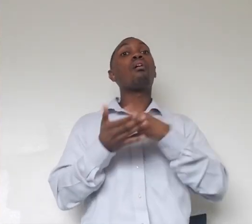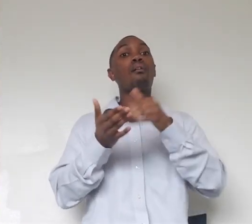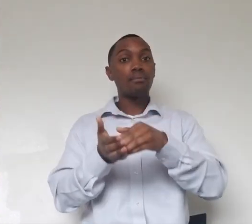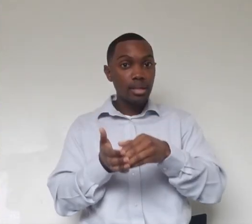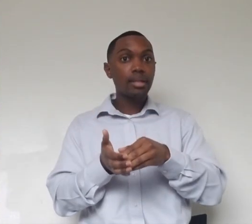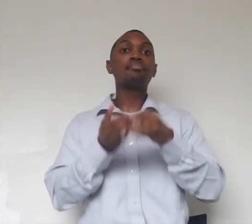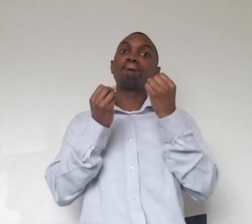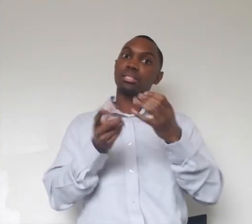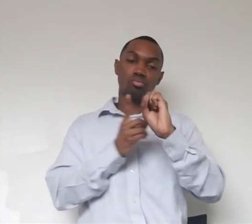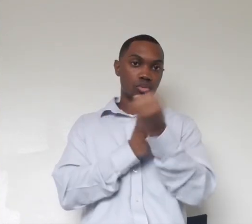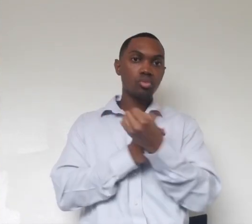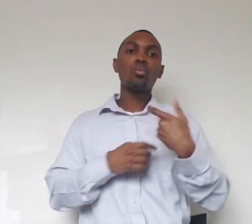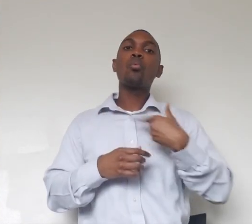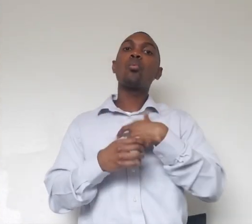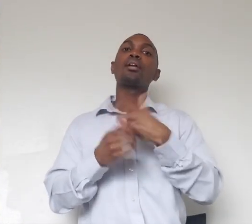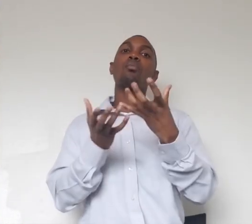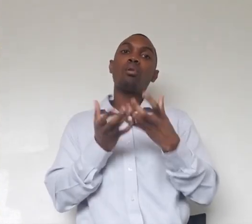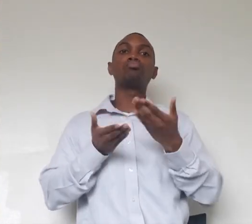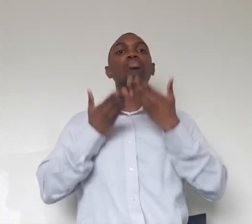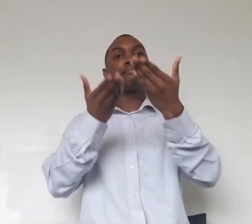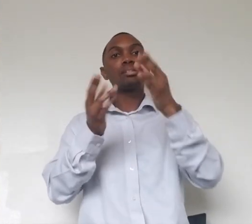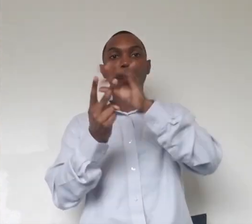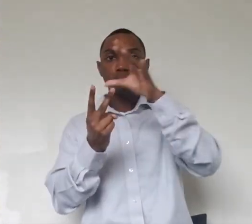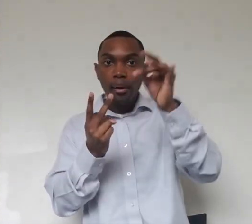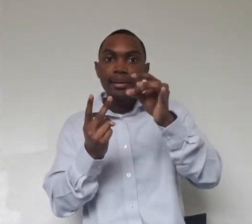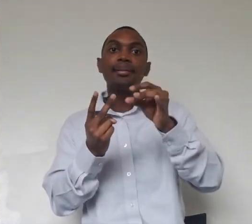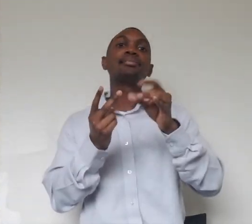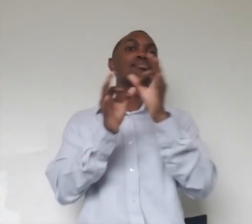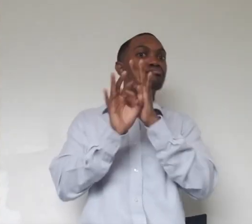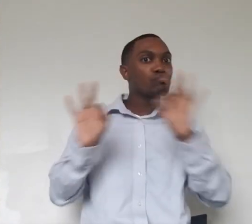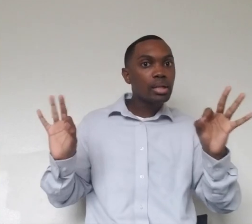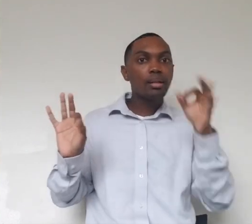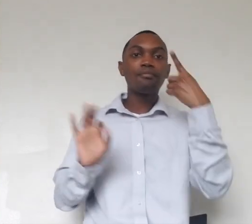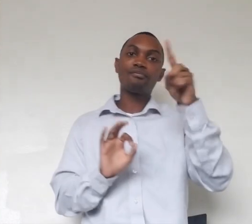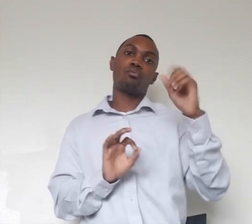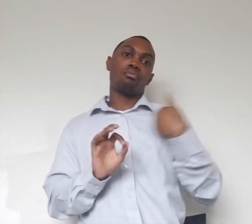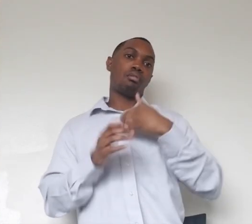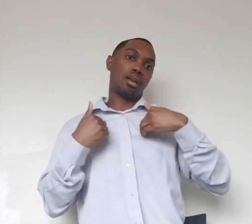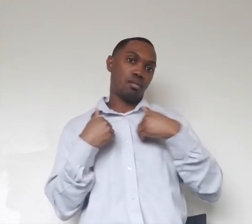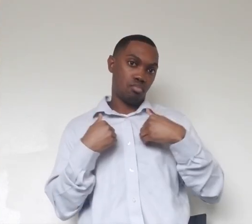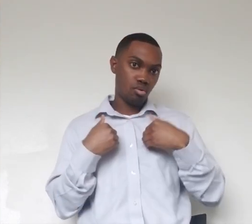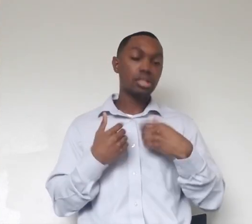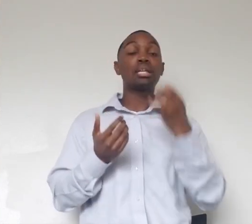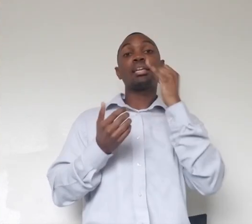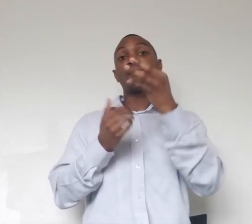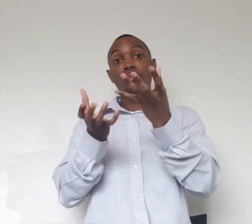can, we like to give our animals choice and let them have freedom, let them decide what their day is going to look like, if they want to participate in training, enrichment,